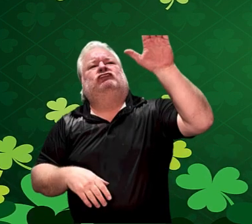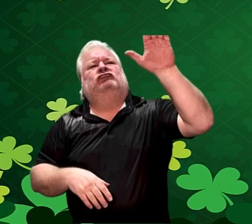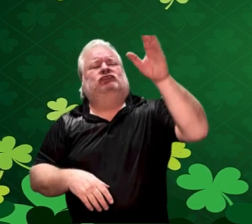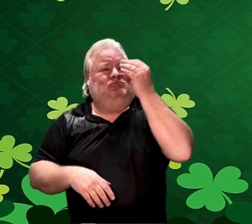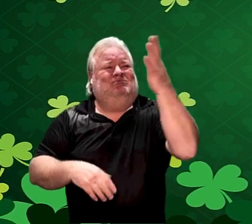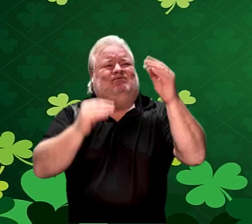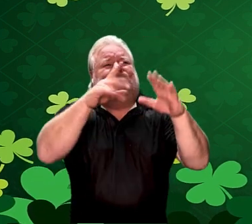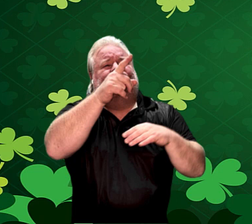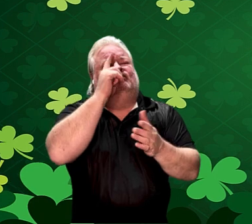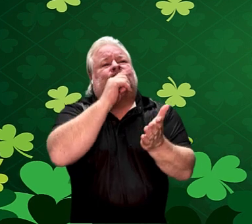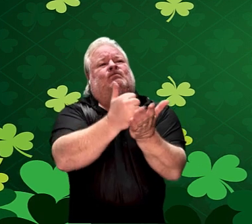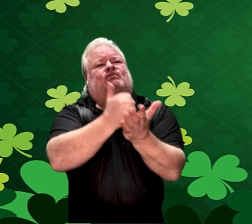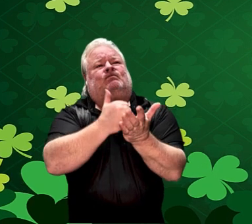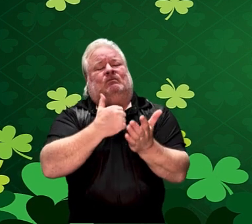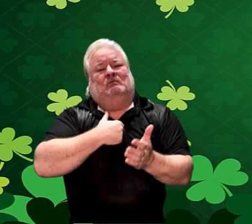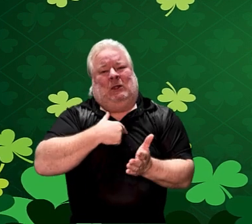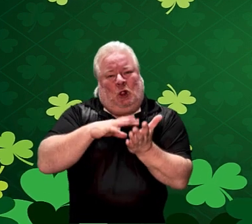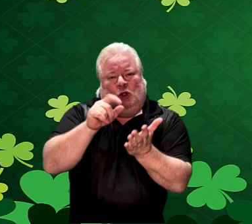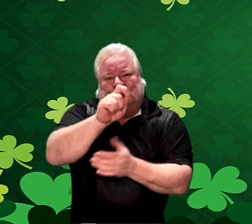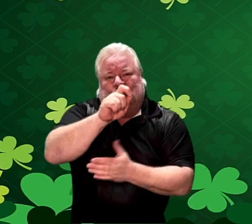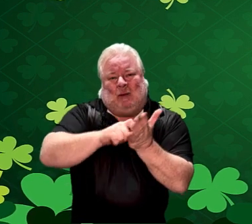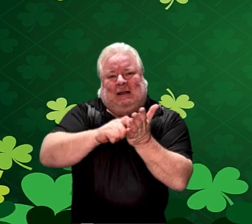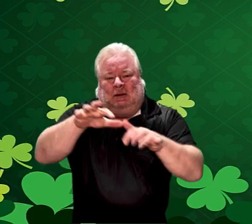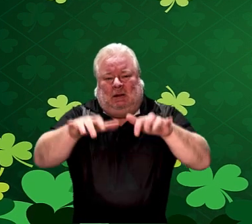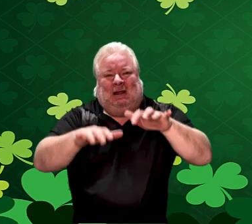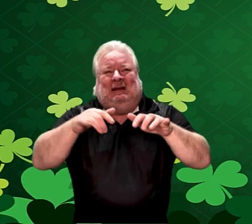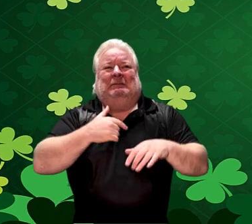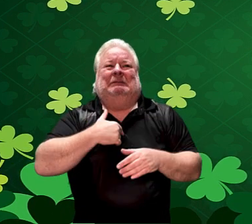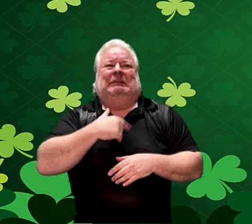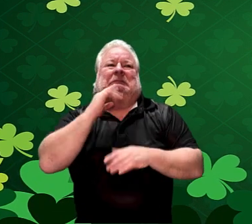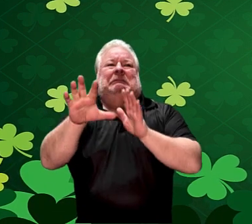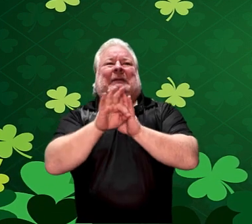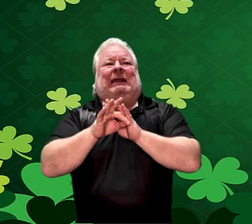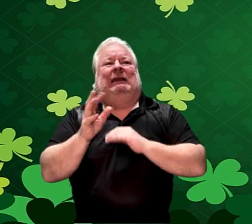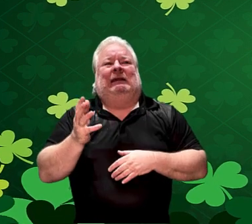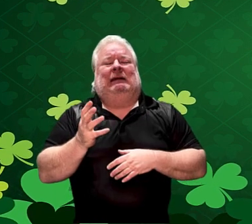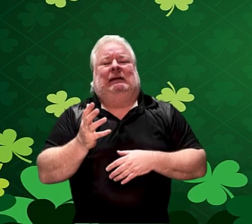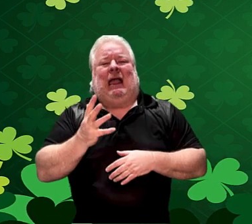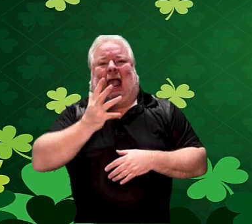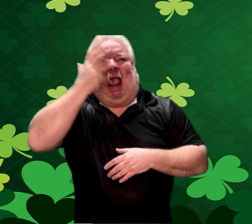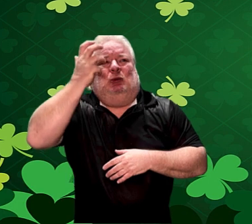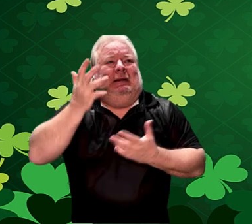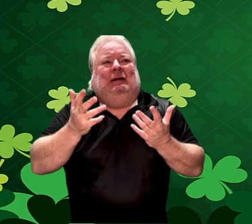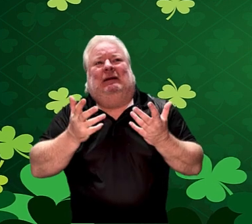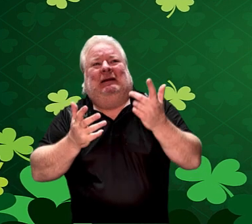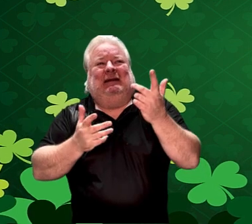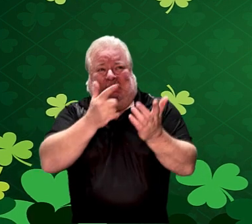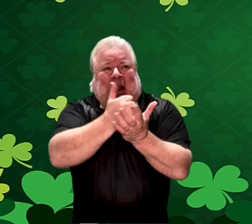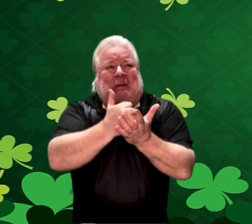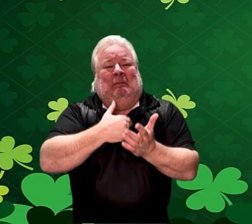and raise your hand and let your teacher know that you're going to choose angry. And maybe they can help you with words.